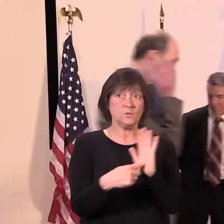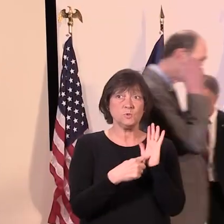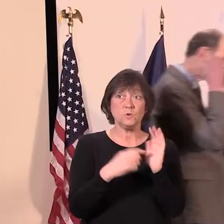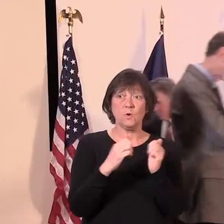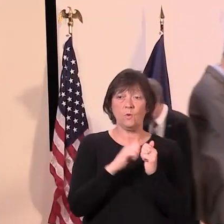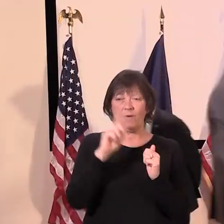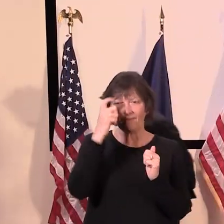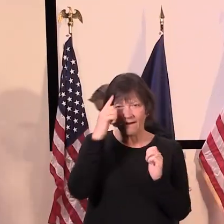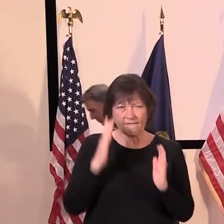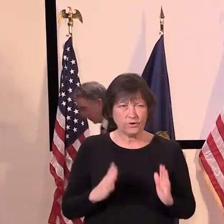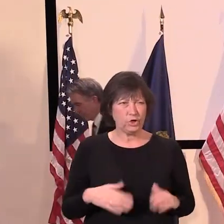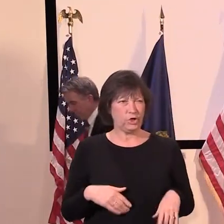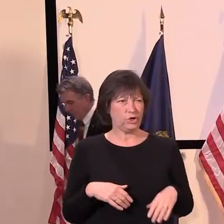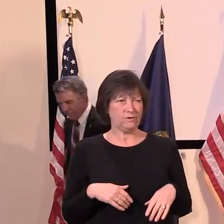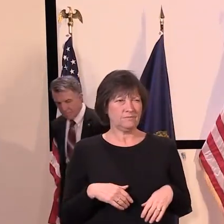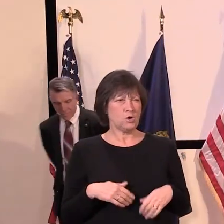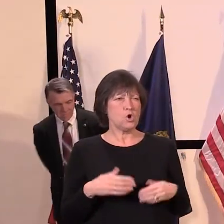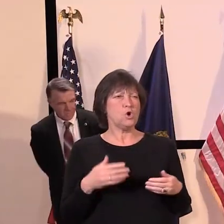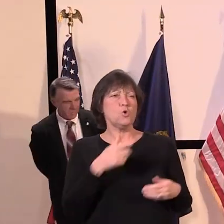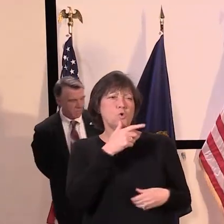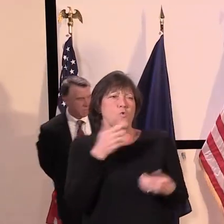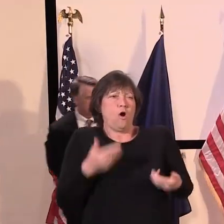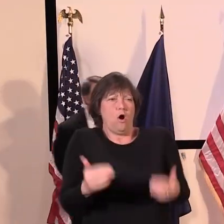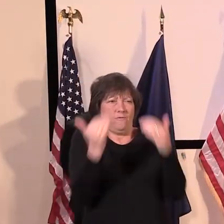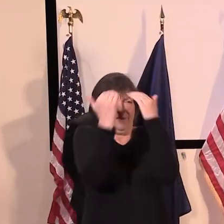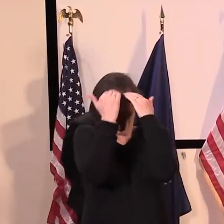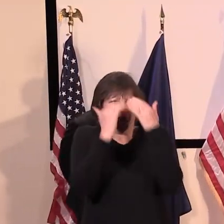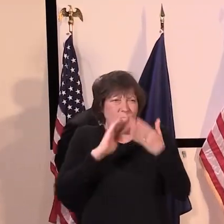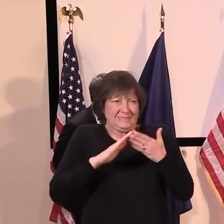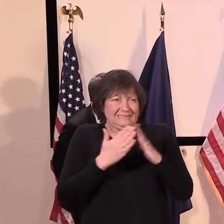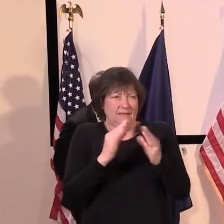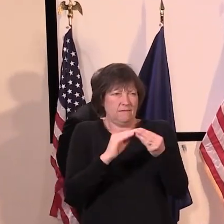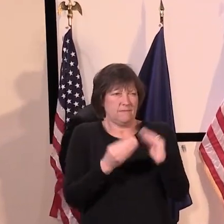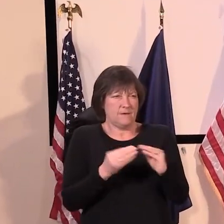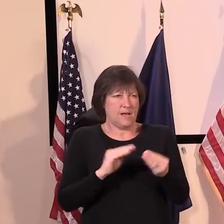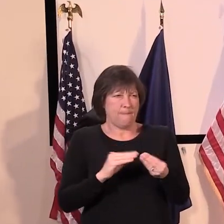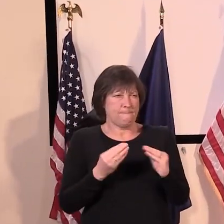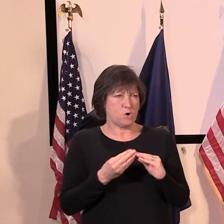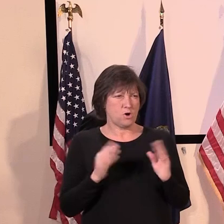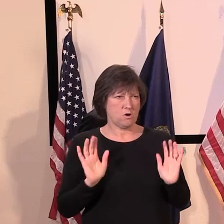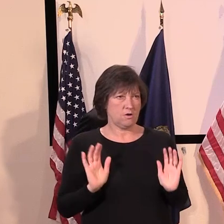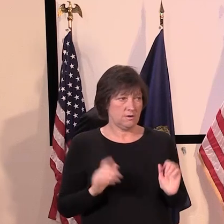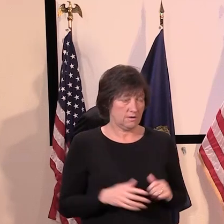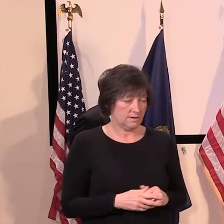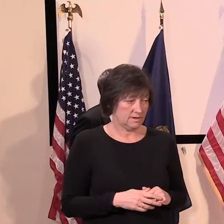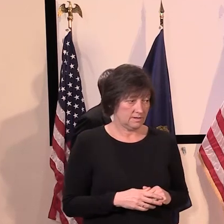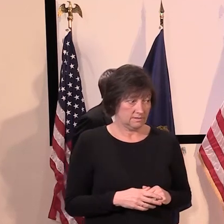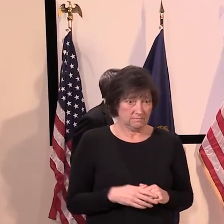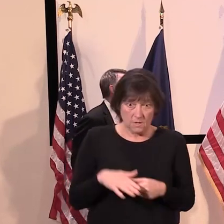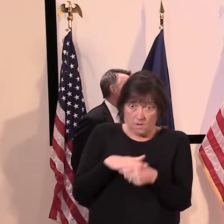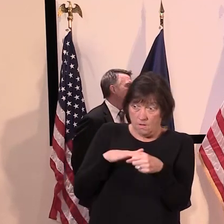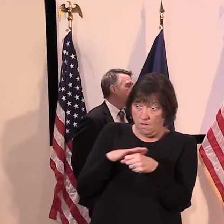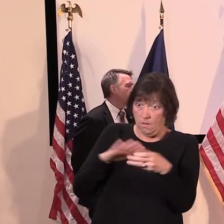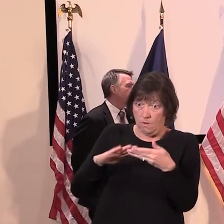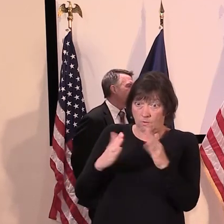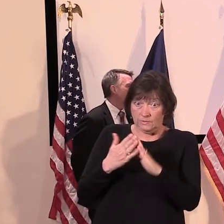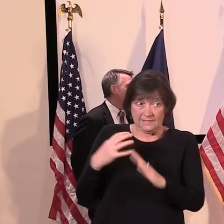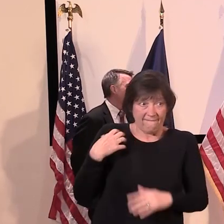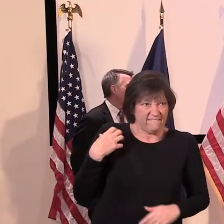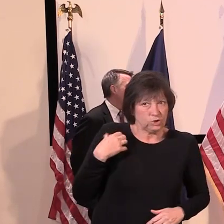what is, who have you shared the individual towns with so that local officials know whether they've got a problem, uh,